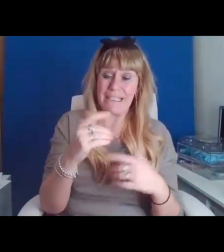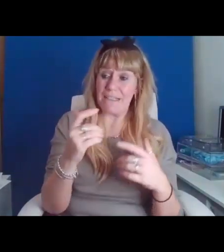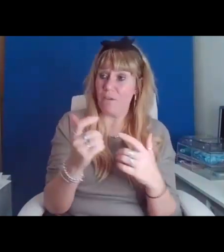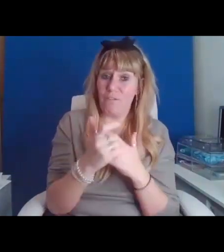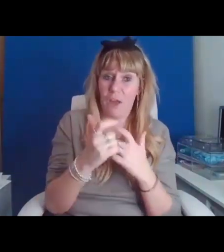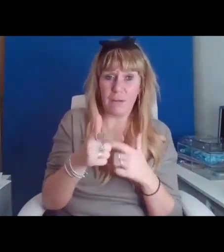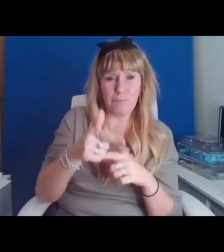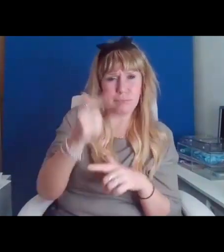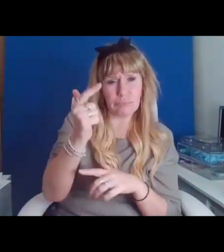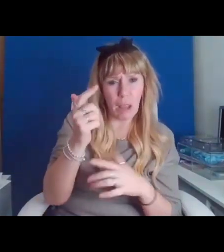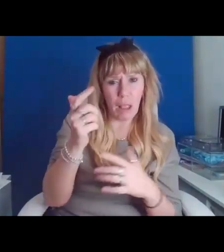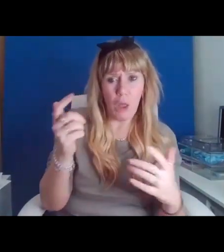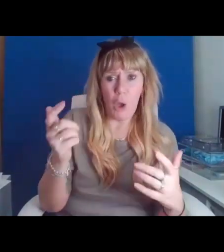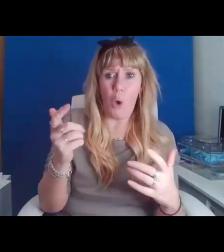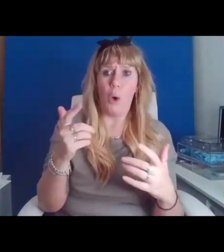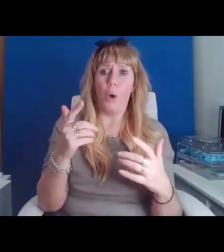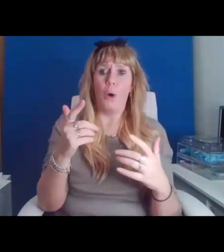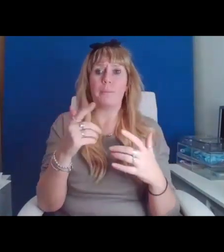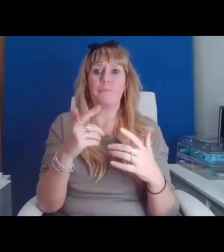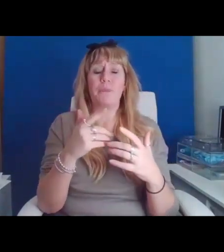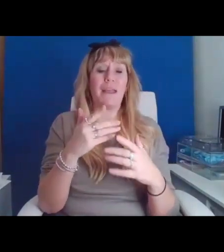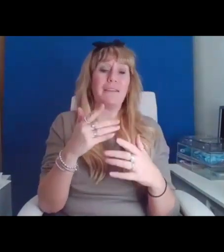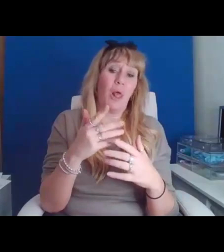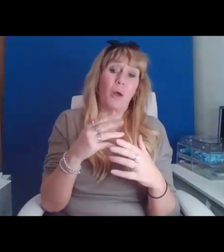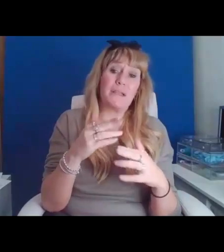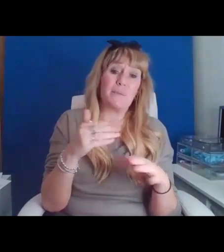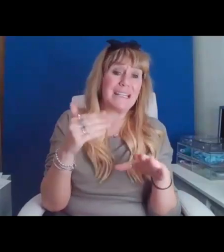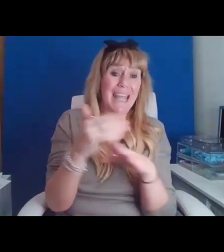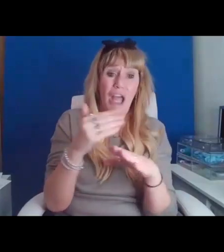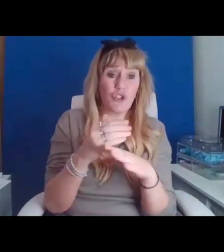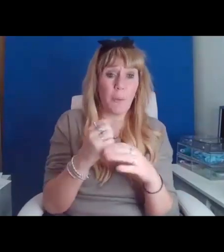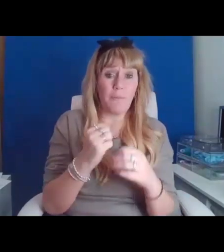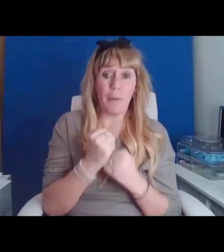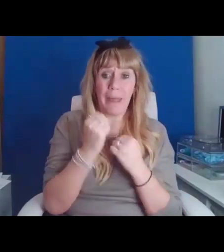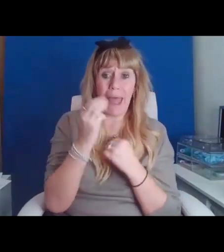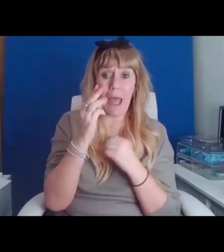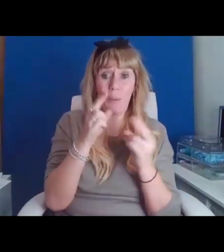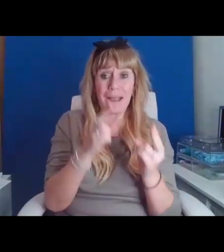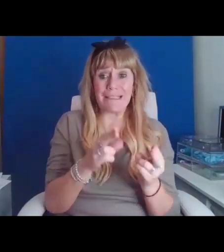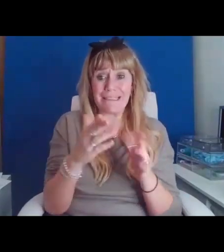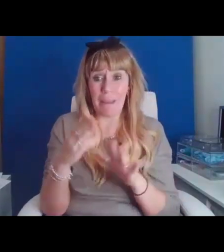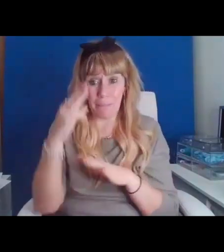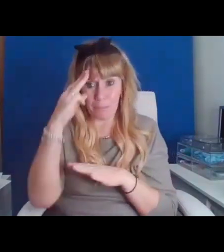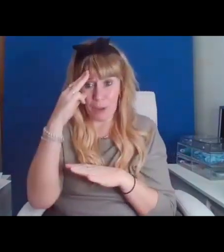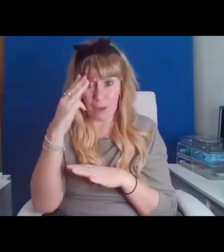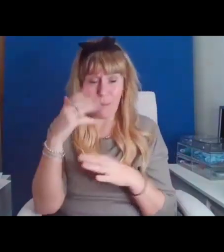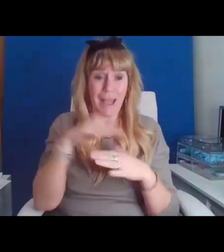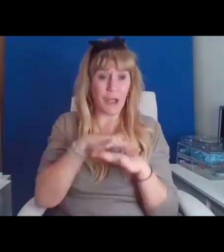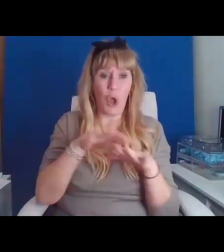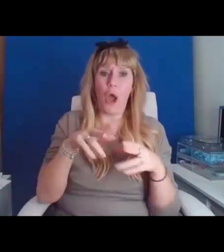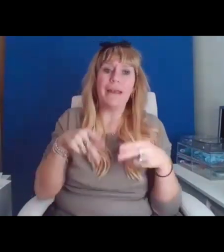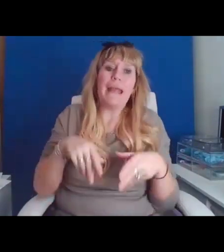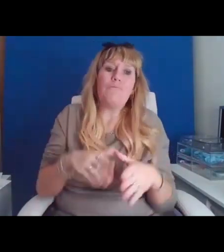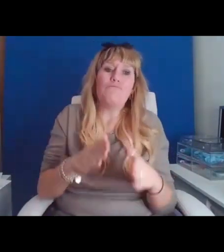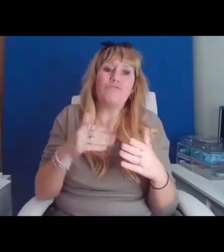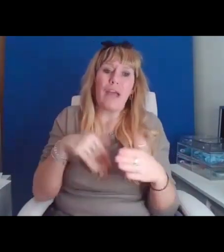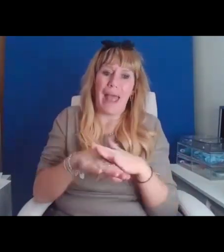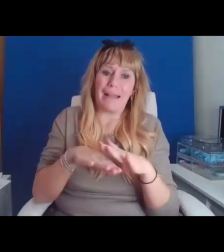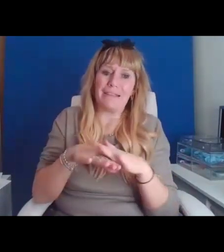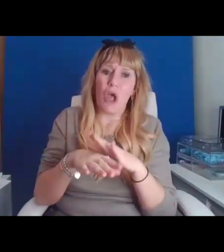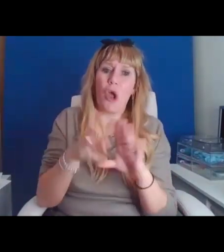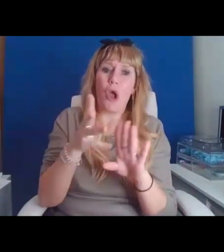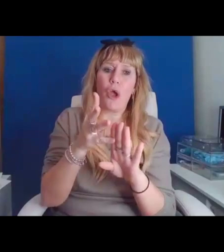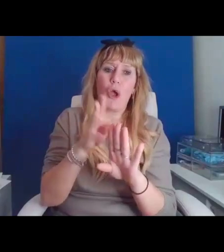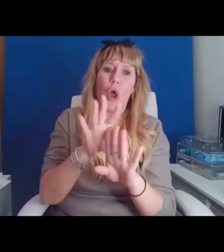as long as we didn't get a job from our dead mum, unless she's sound and not an inbred coloniser. God